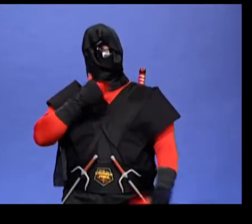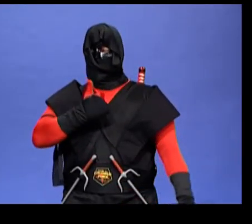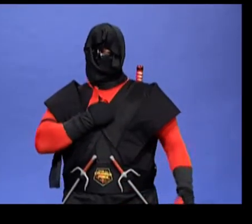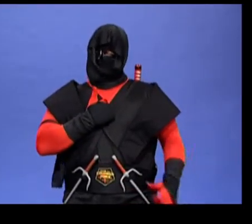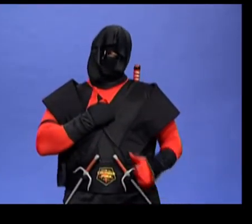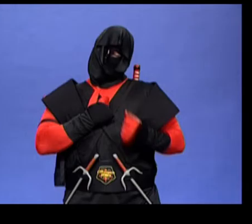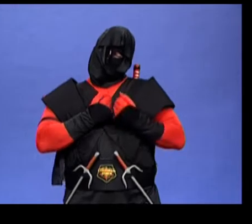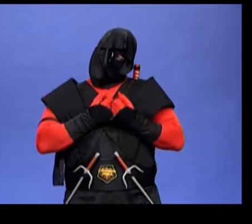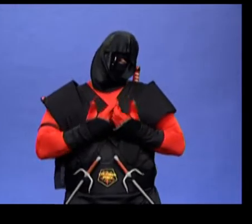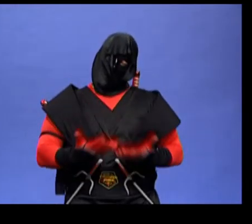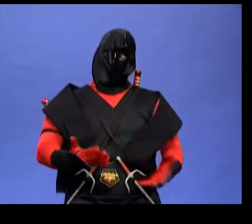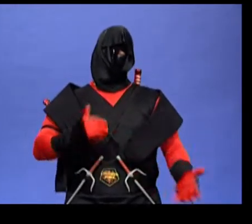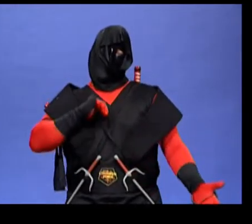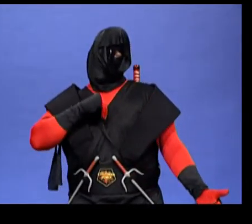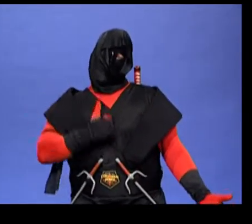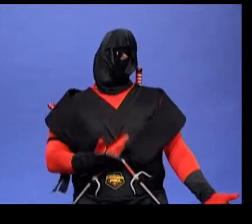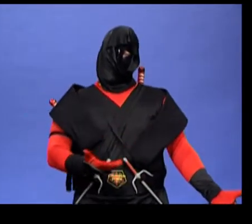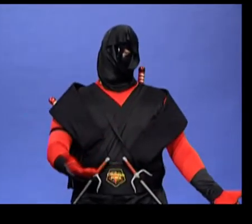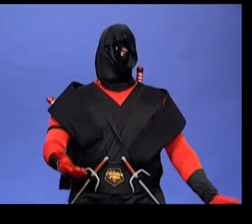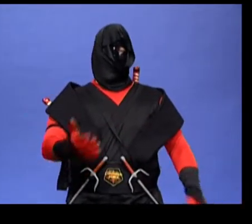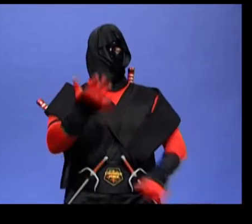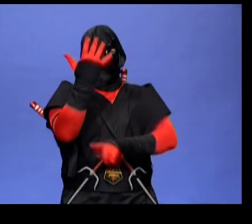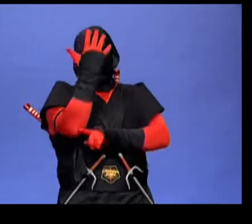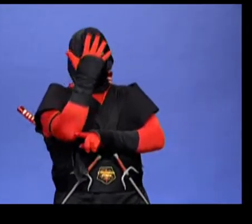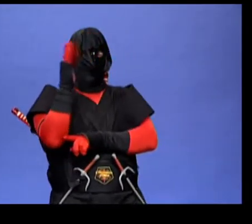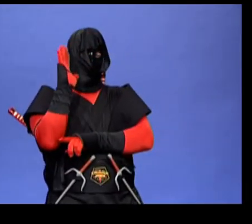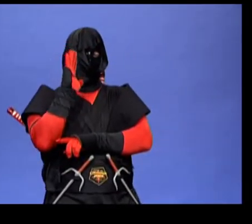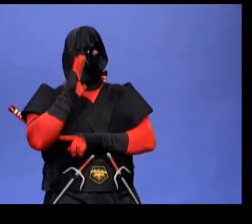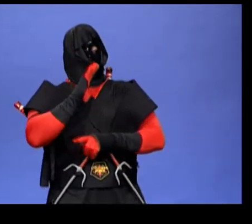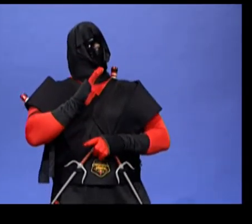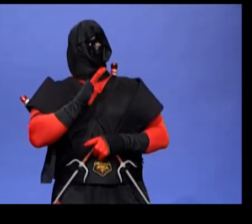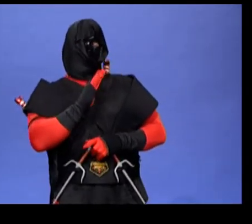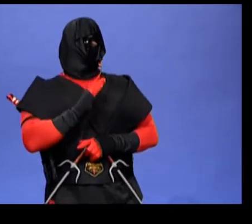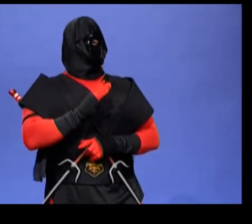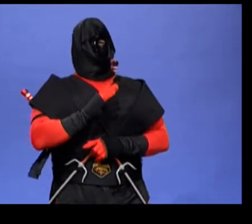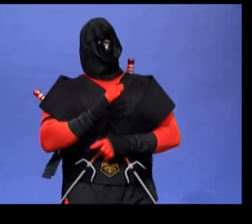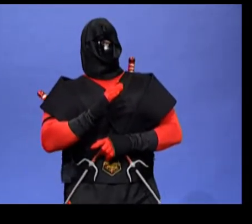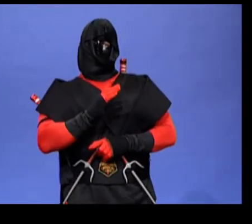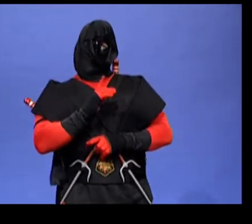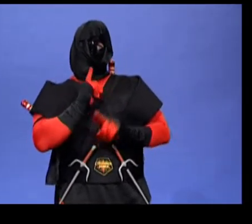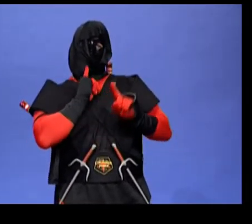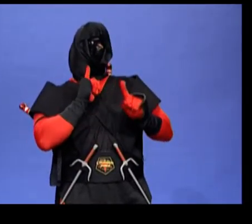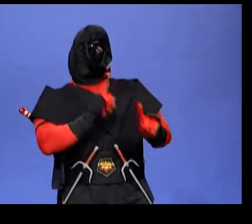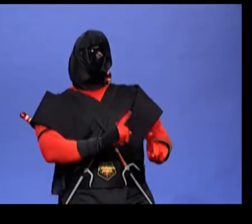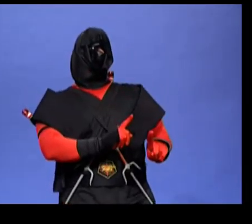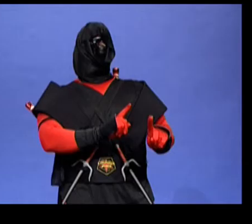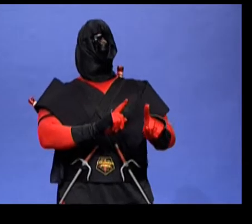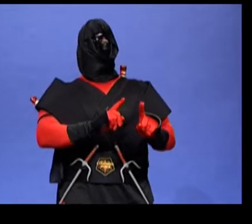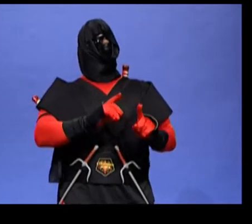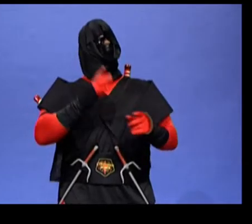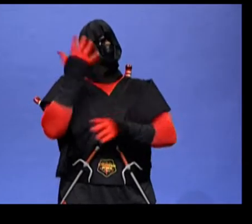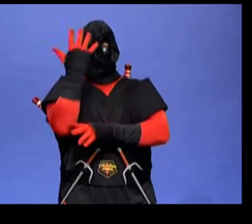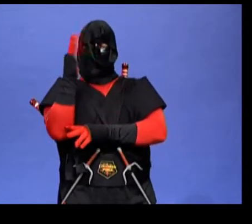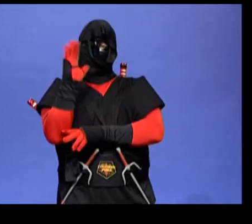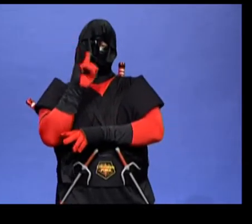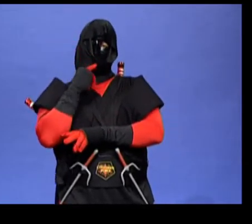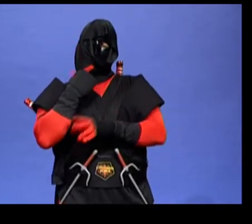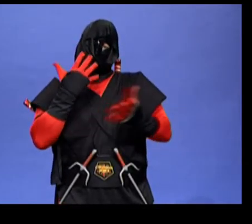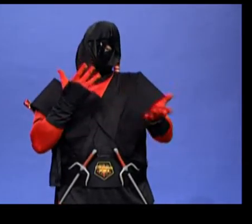tired. Well, said the tree, straightened herself up as much as she could. Well,